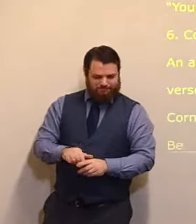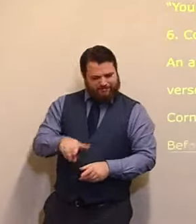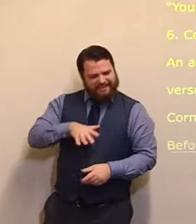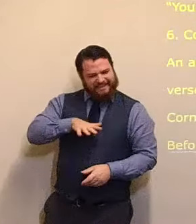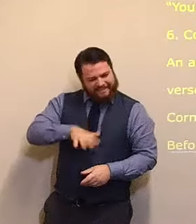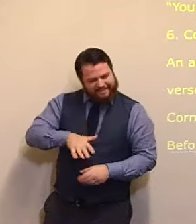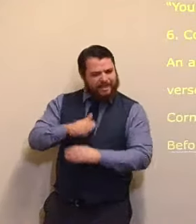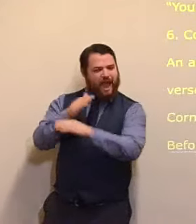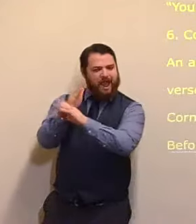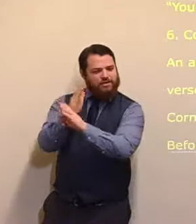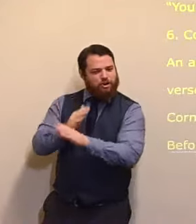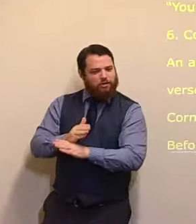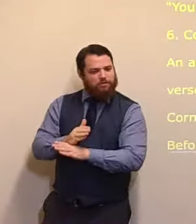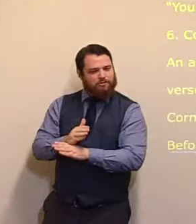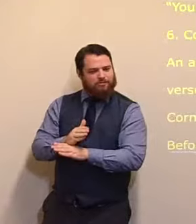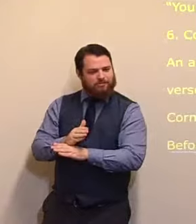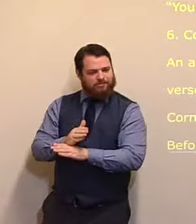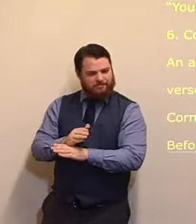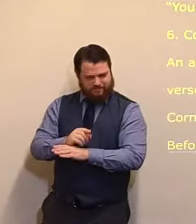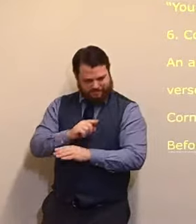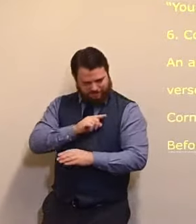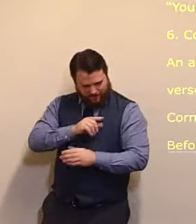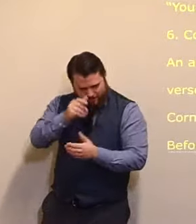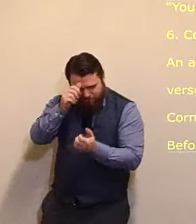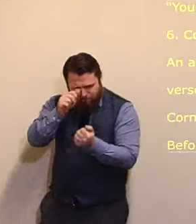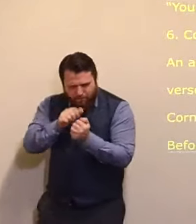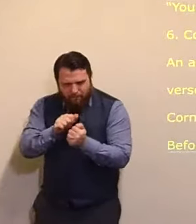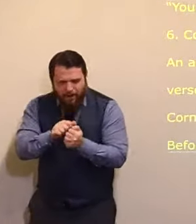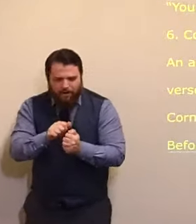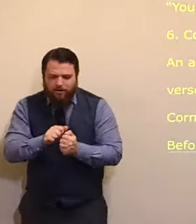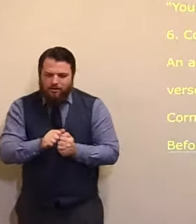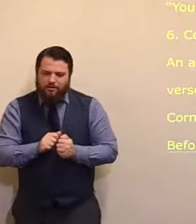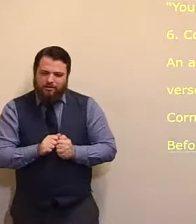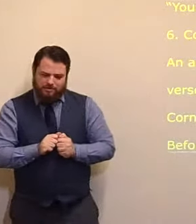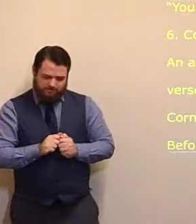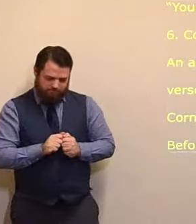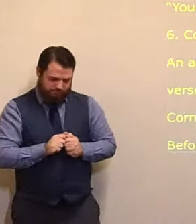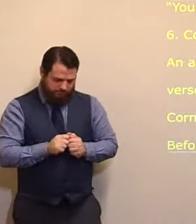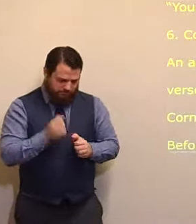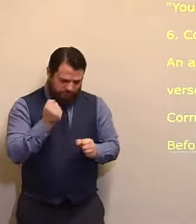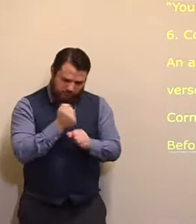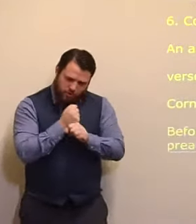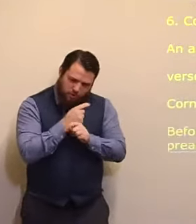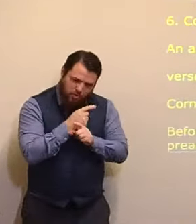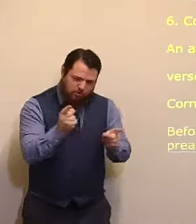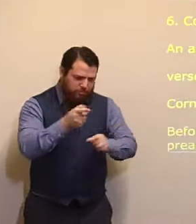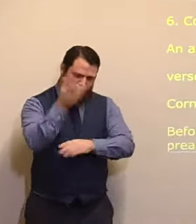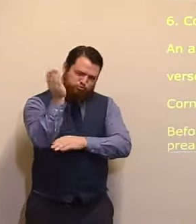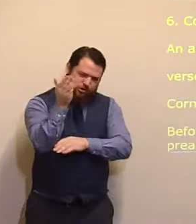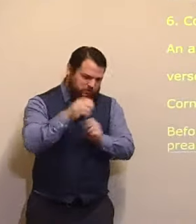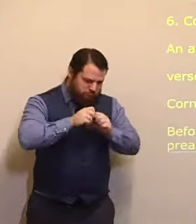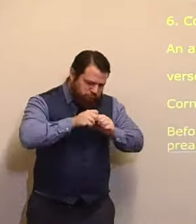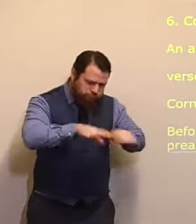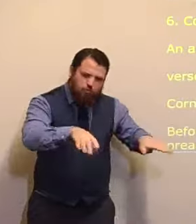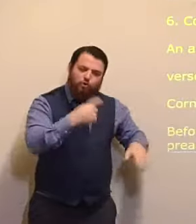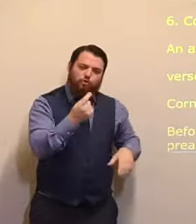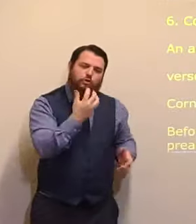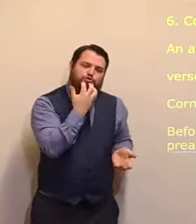was only preached, to the Jews. Only to the Jews. But from Acts chapter 10, you find now,